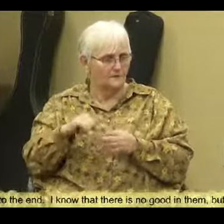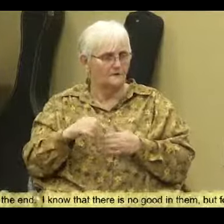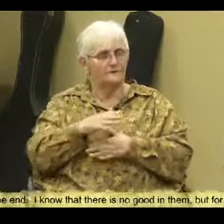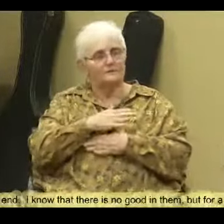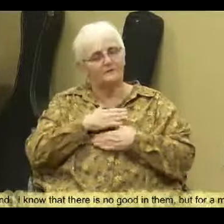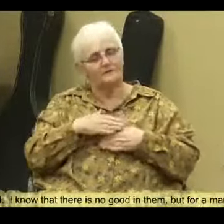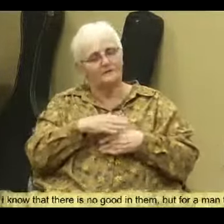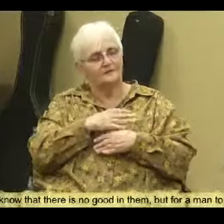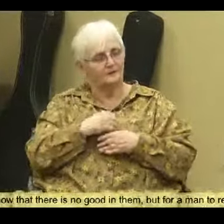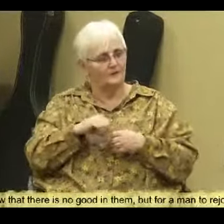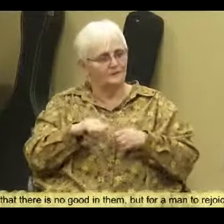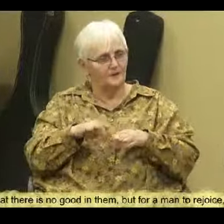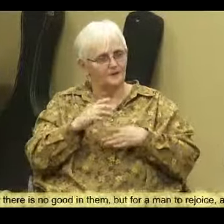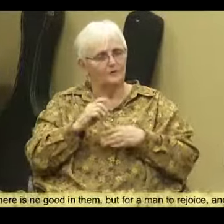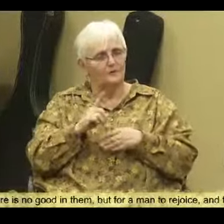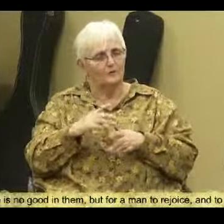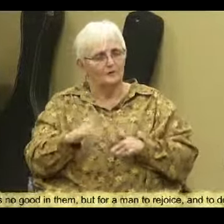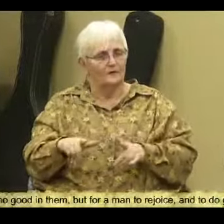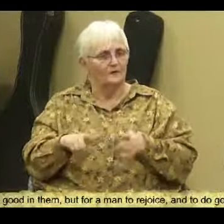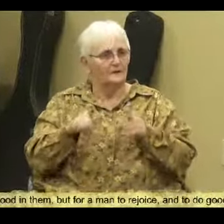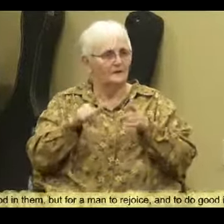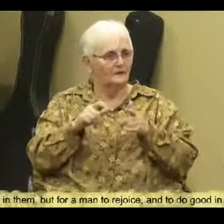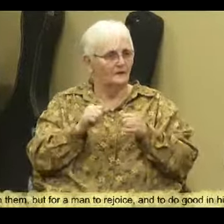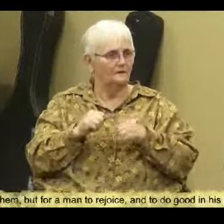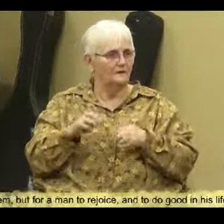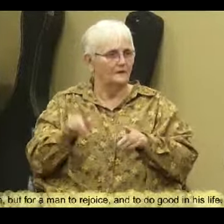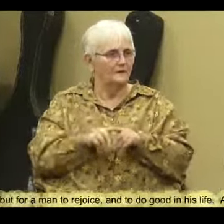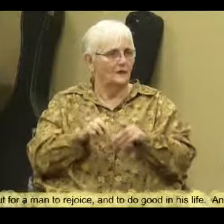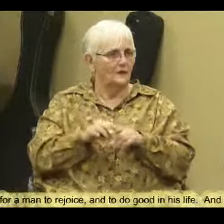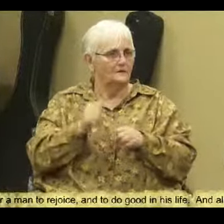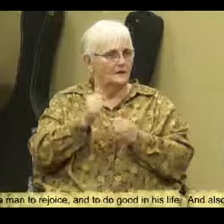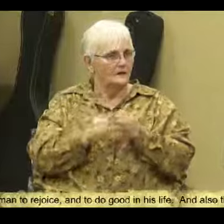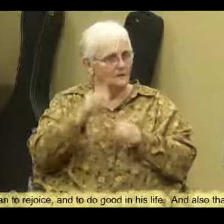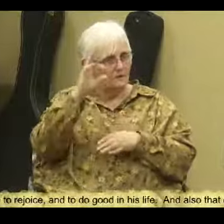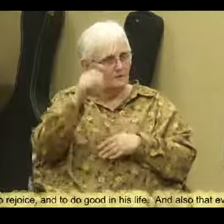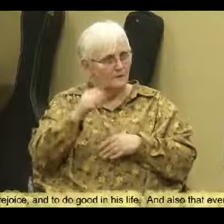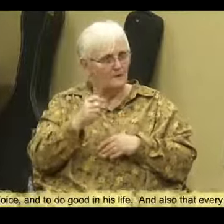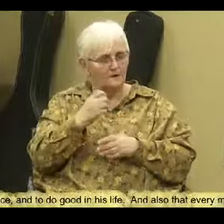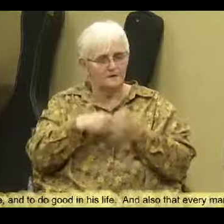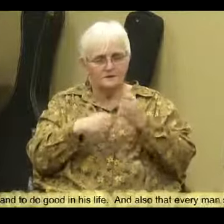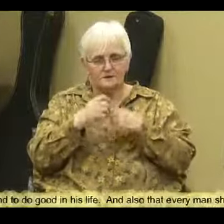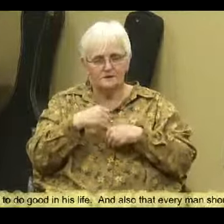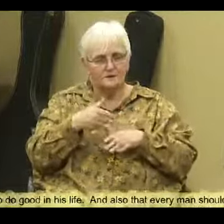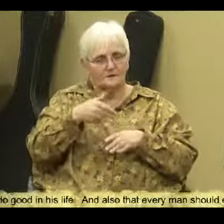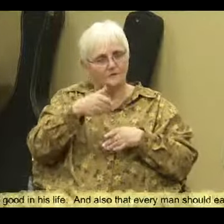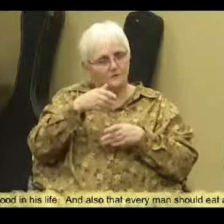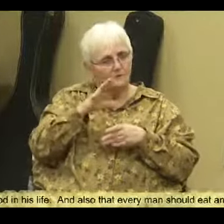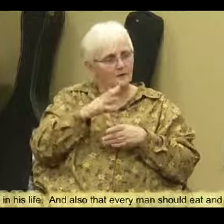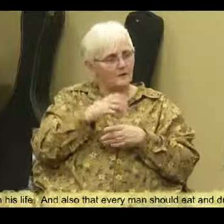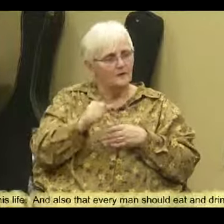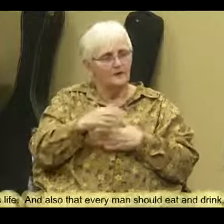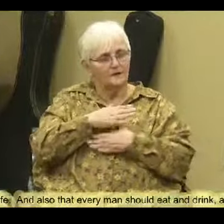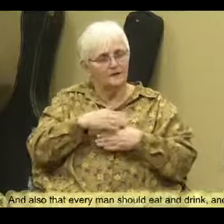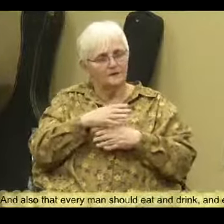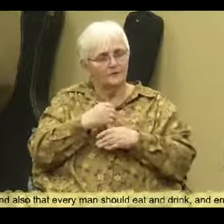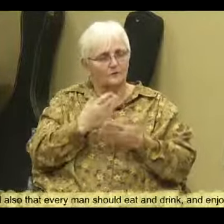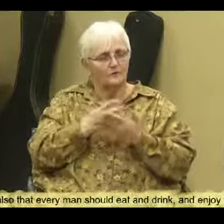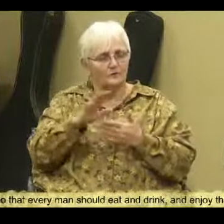and to do good in their lives, and also that every man should eat, drink, and enjoy the good of all his labor.